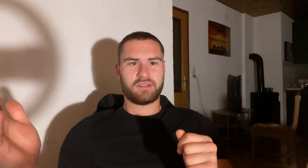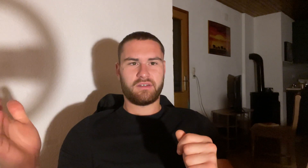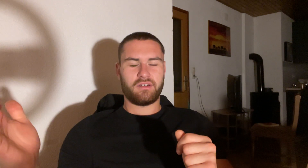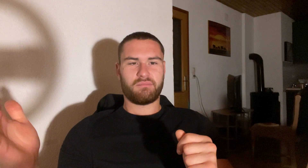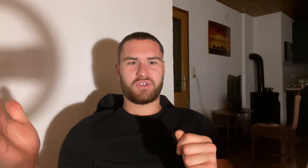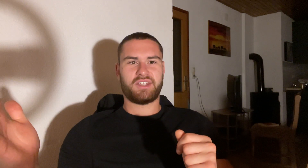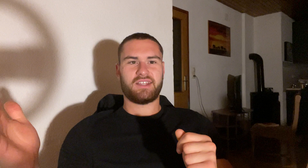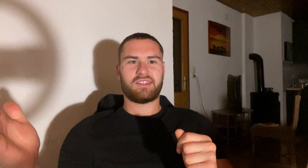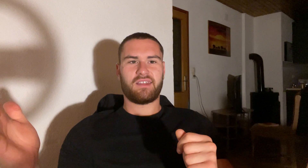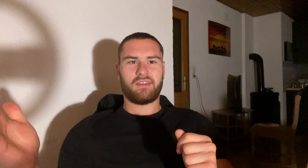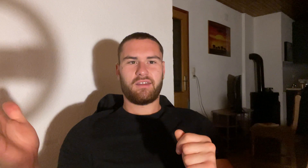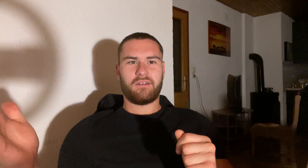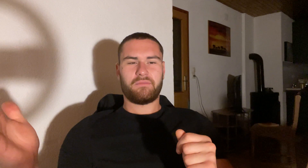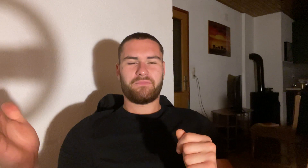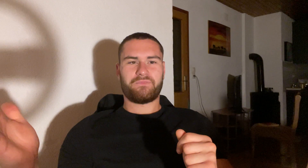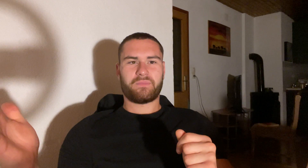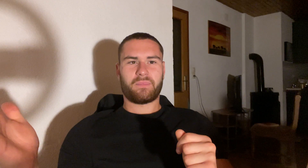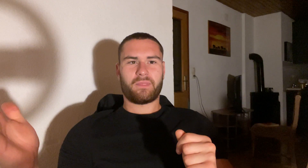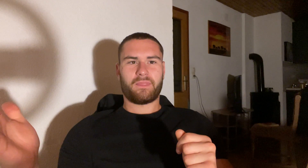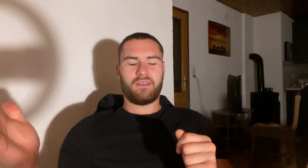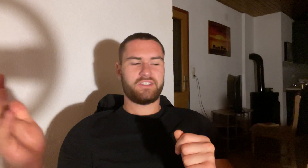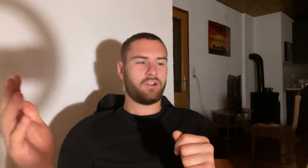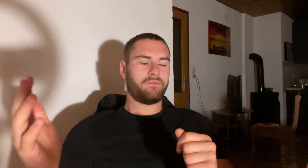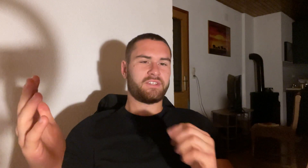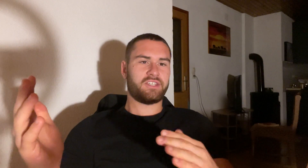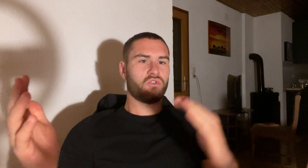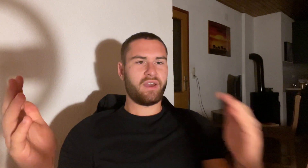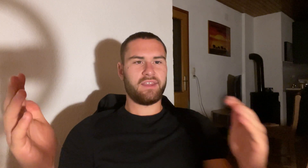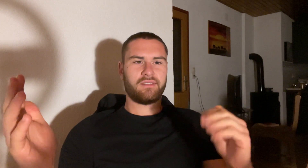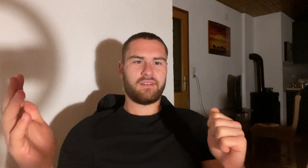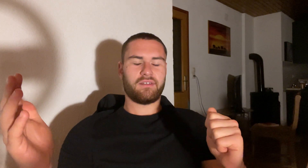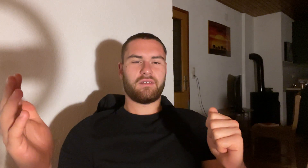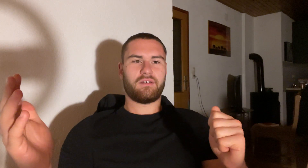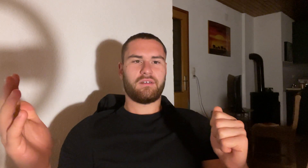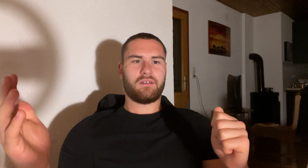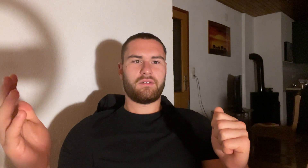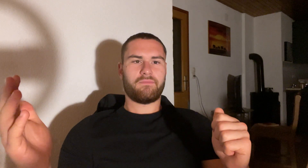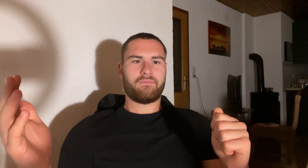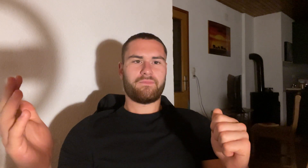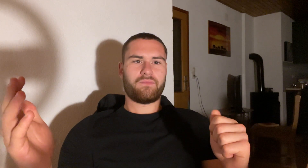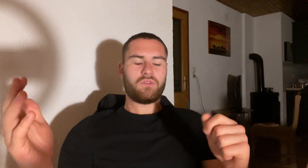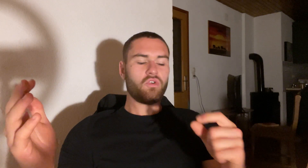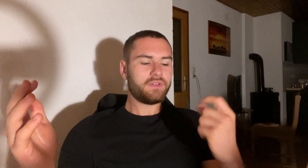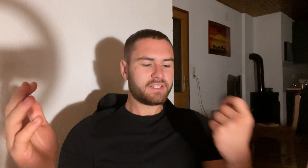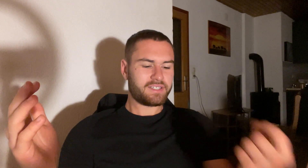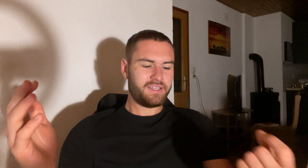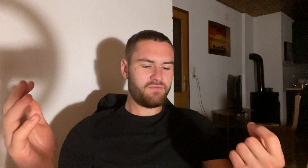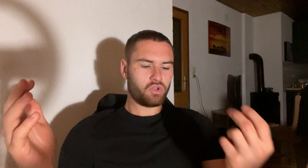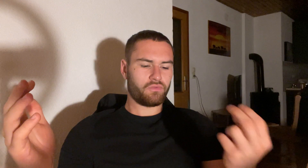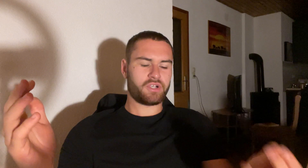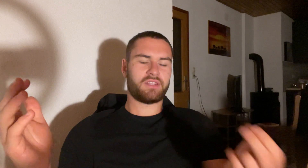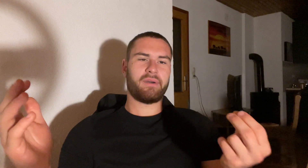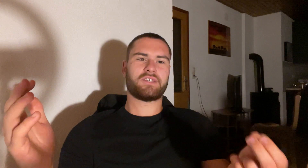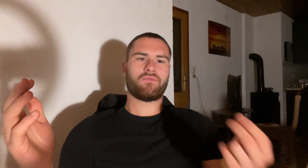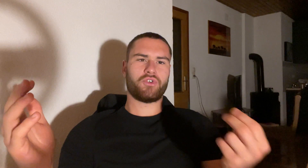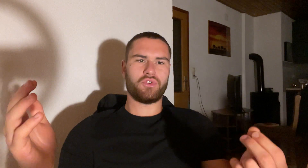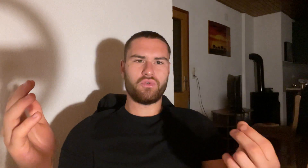per set instead of six to eight you will see what works the best for you